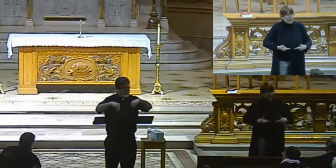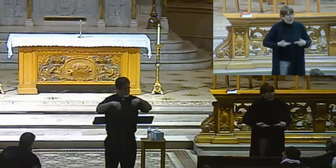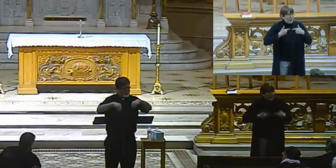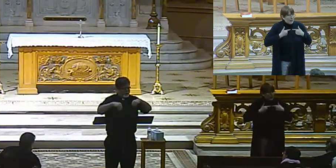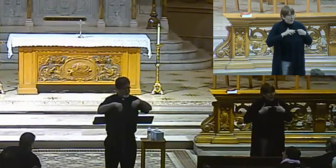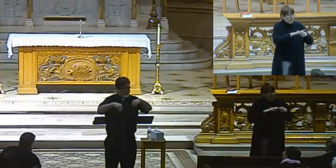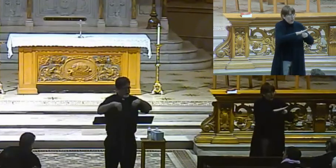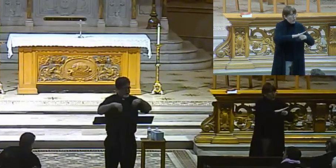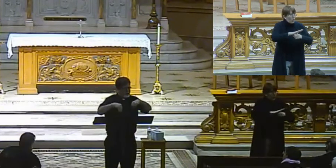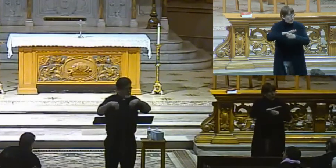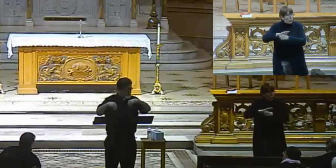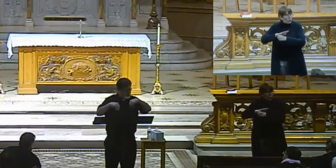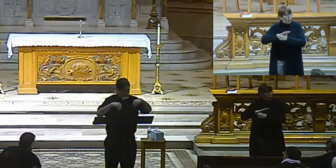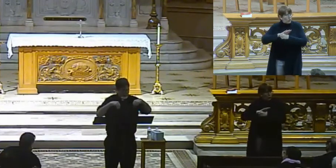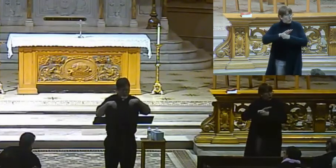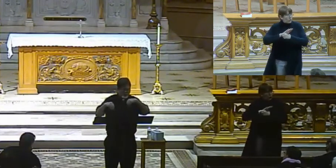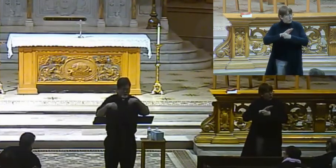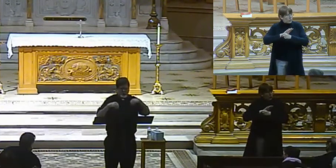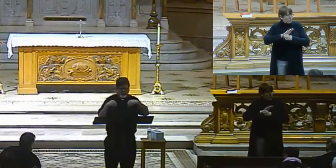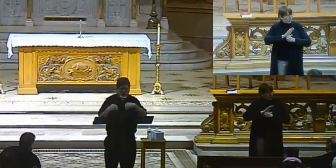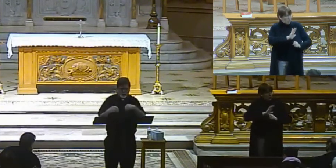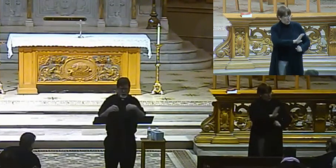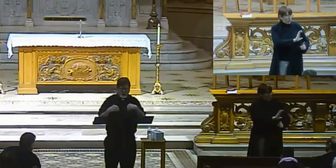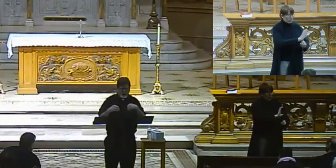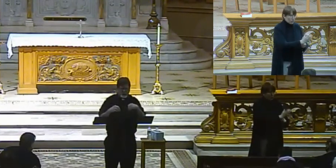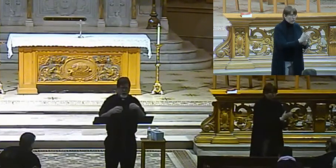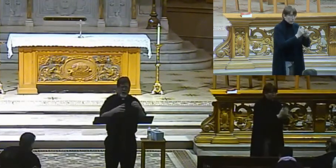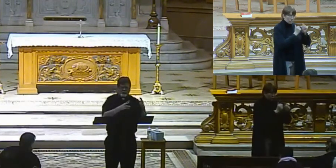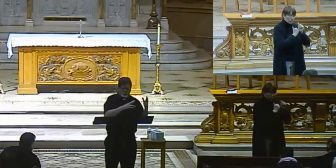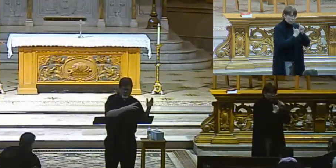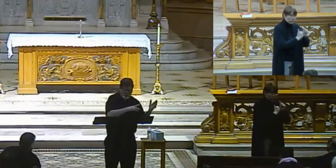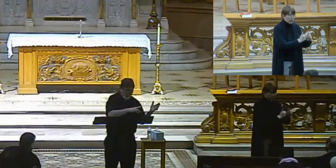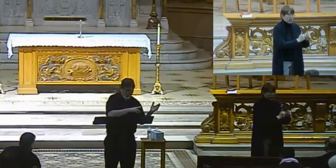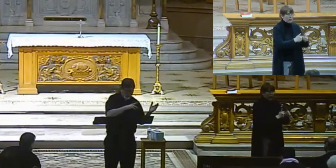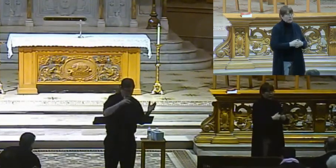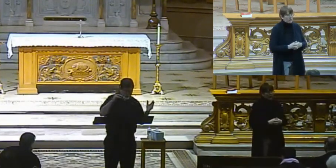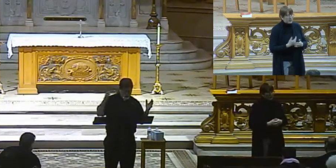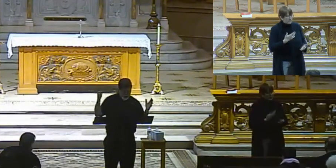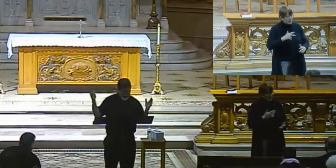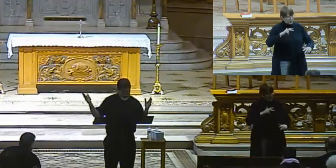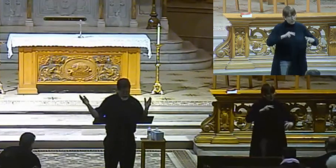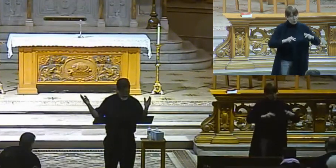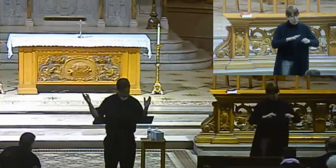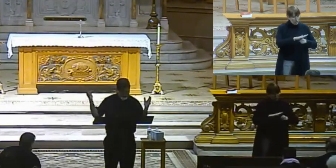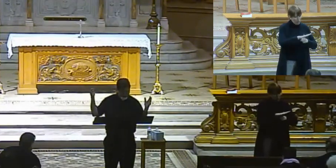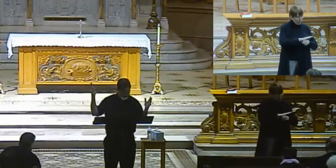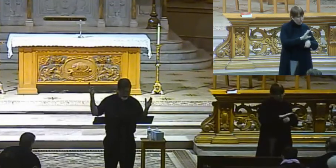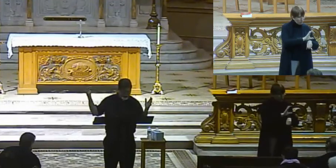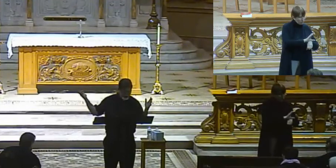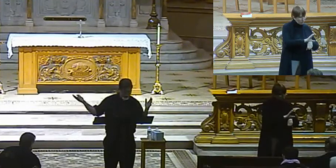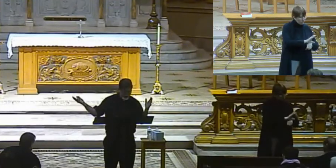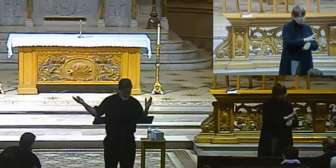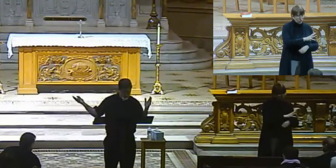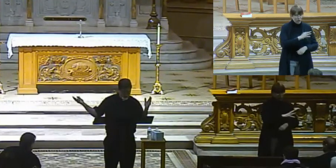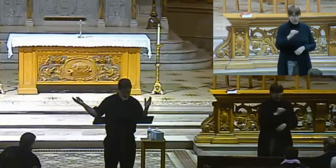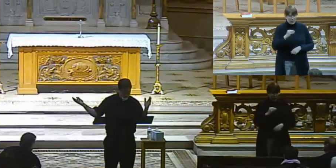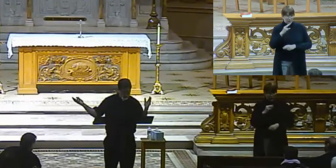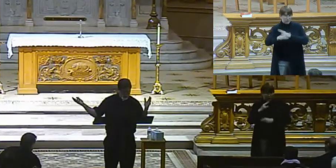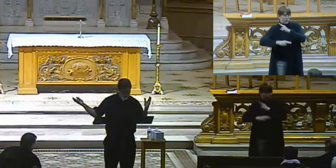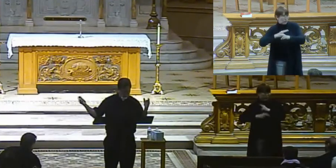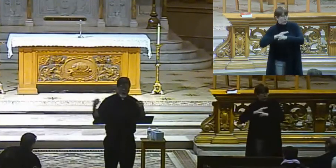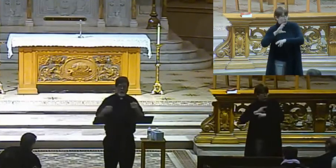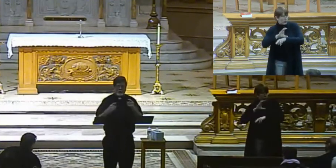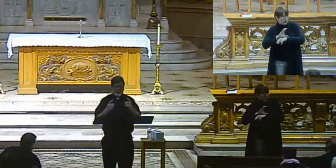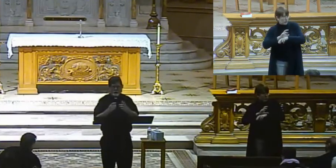areas, all right? And there's a tension then between local church and the universal